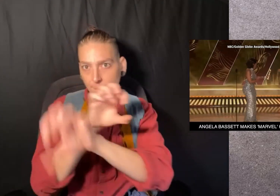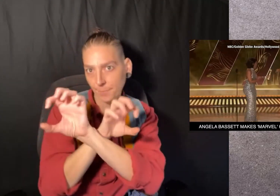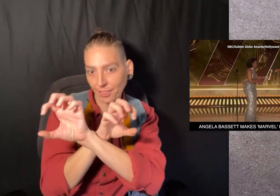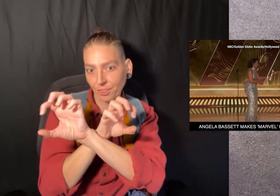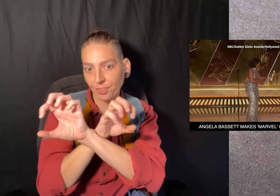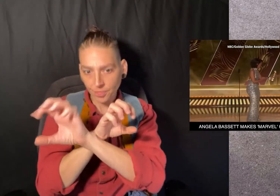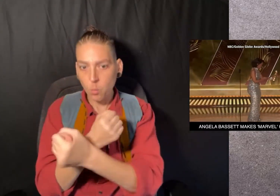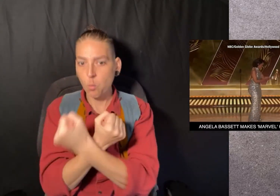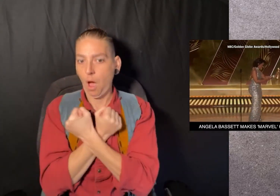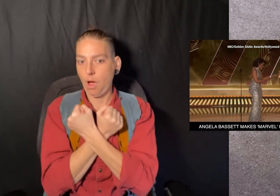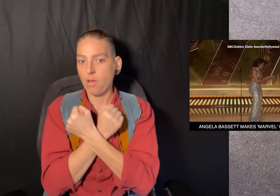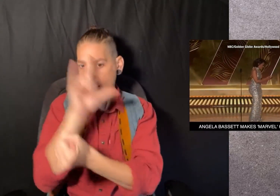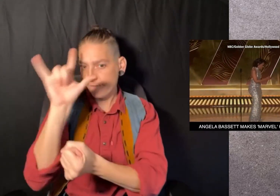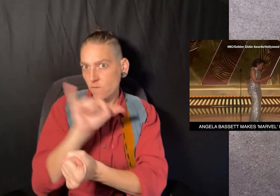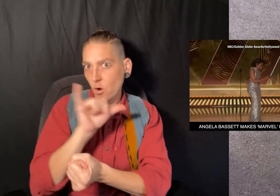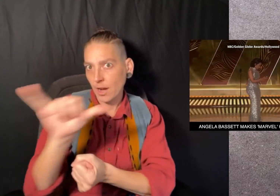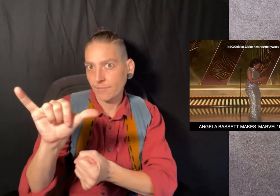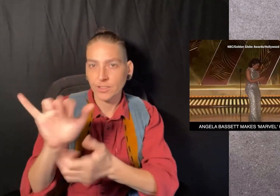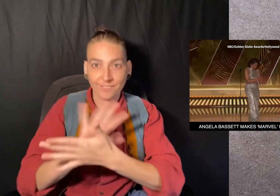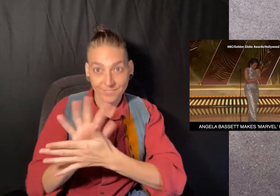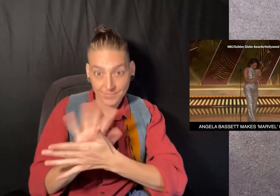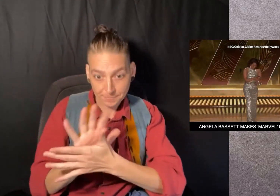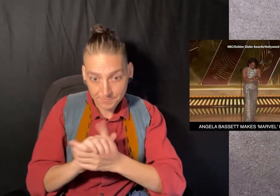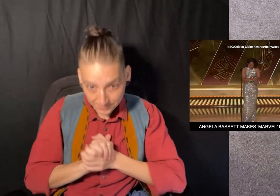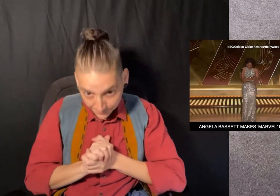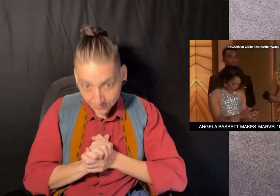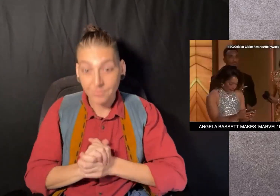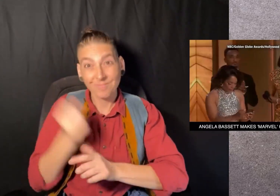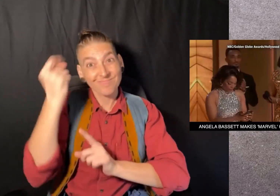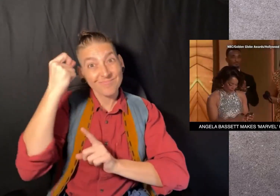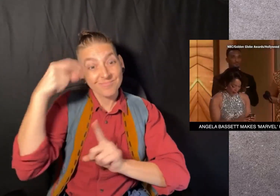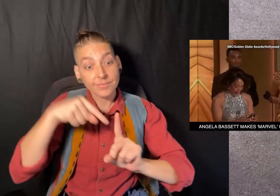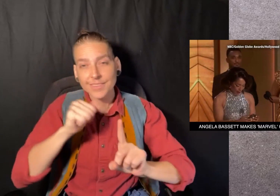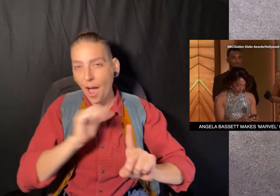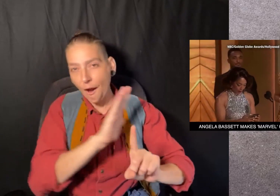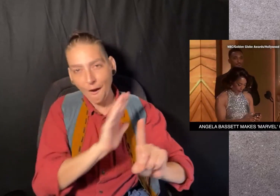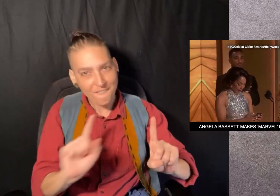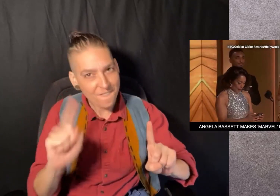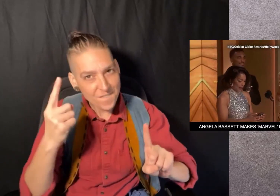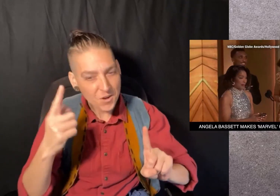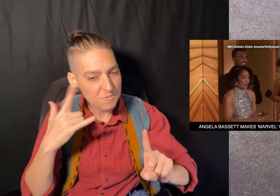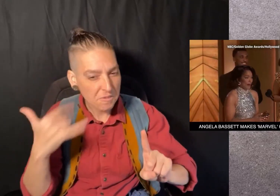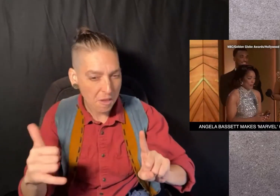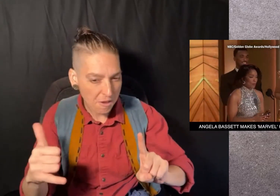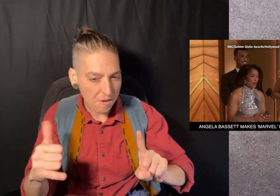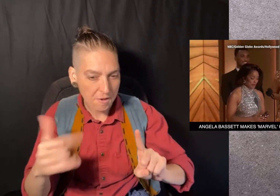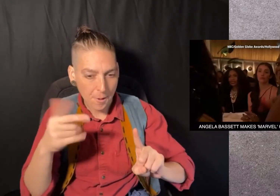for Black Panther Wakanda Forever. This is not her first Golden Globe,